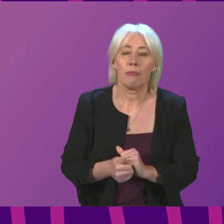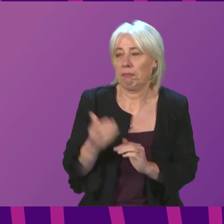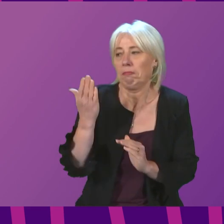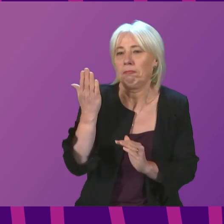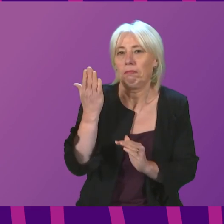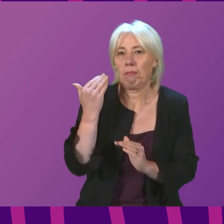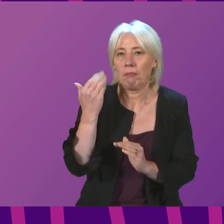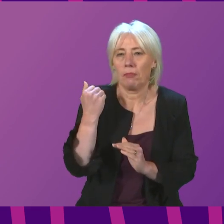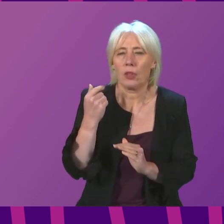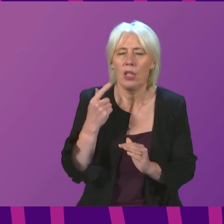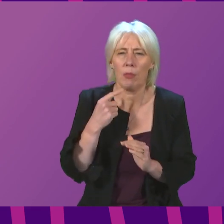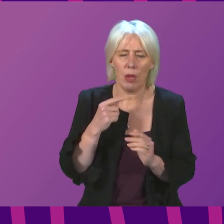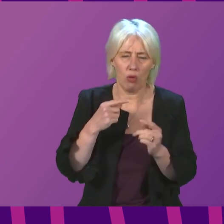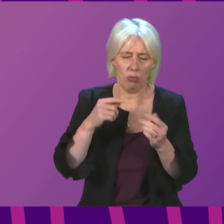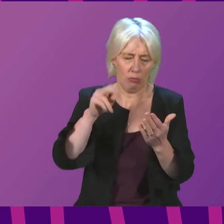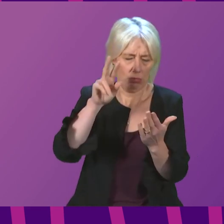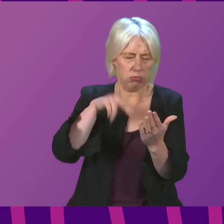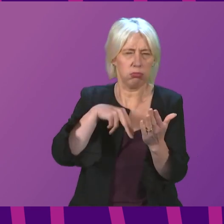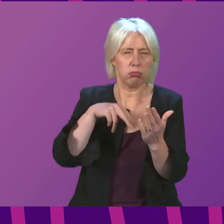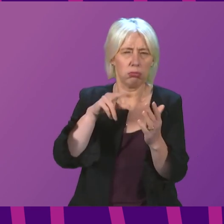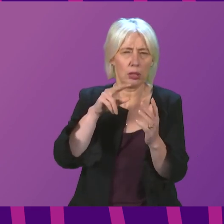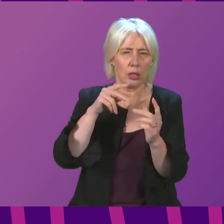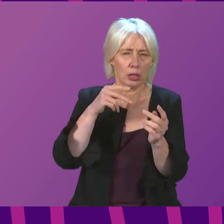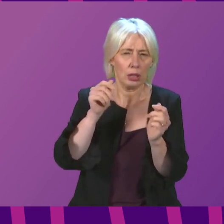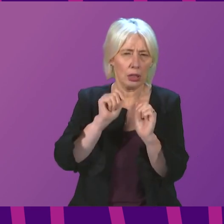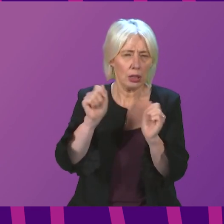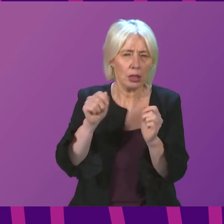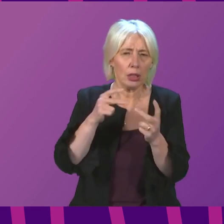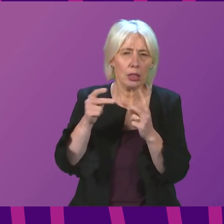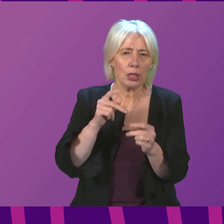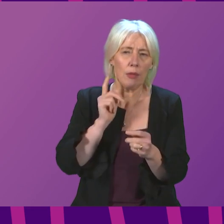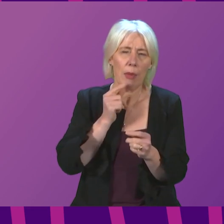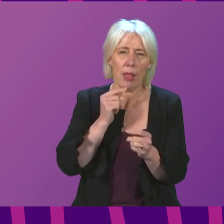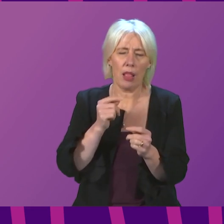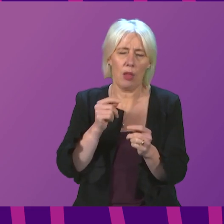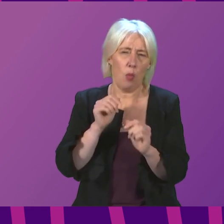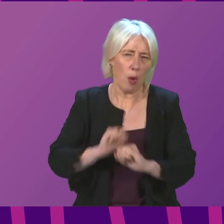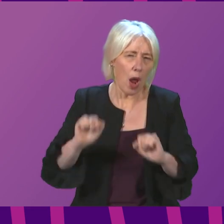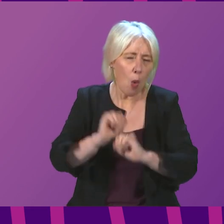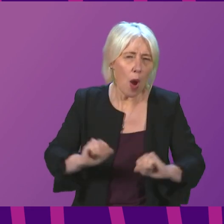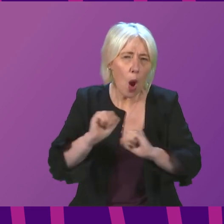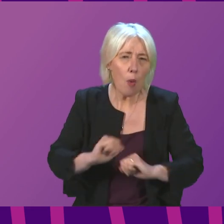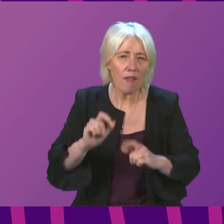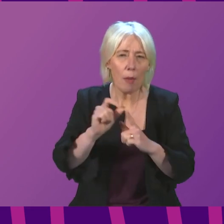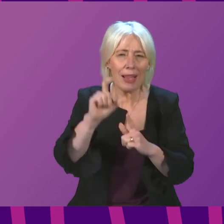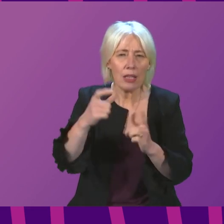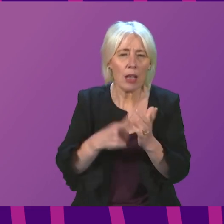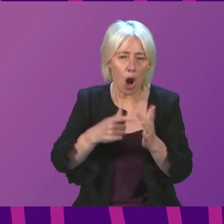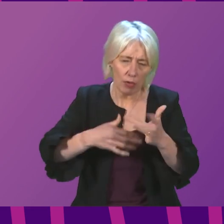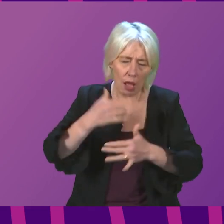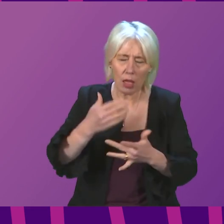few days, have been worrying reports of a significant increase in the time for individuals to receive PCR results, in some cases as long as four days.